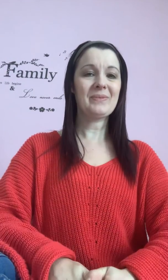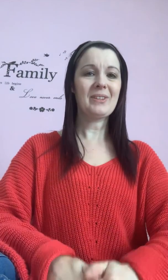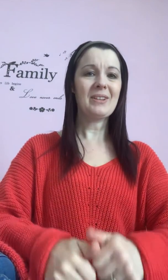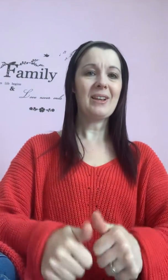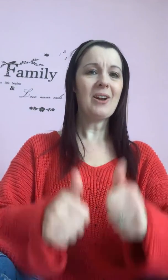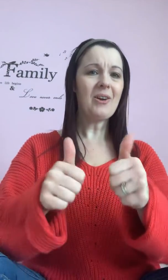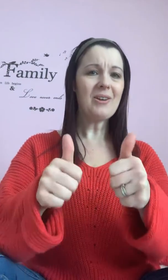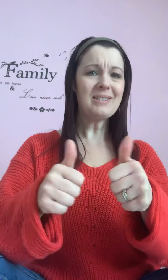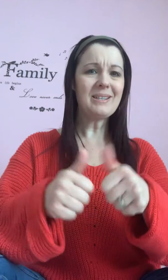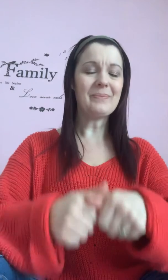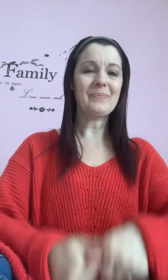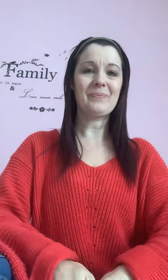Awesome.